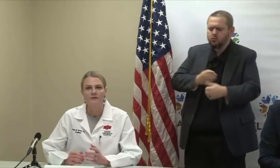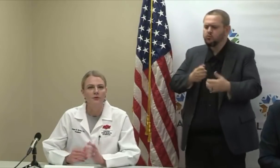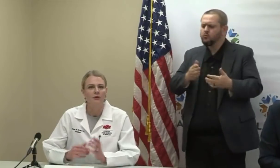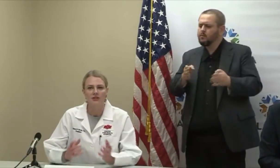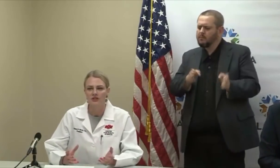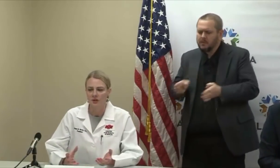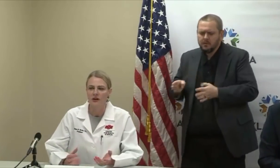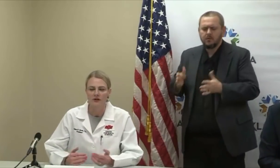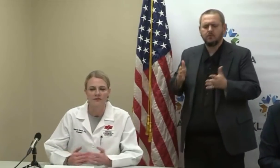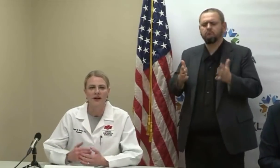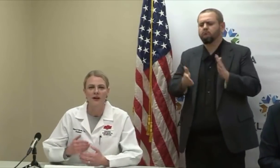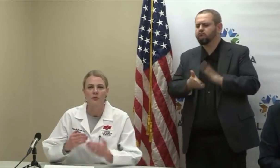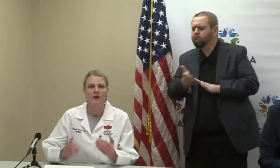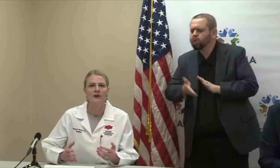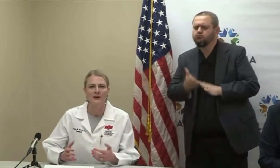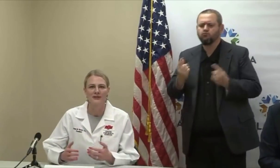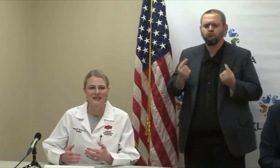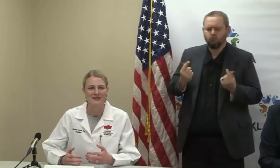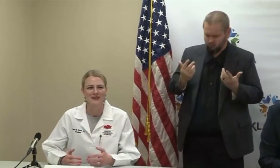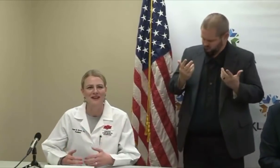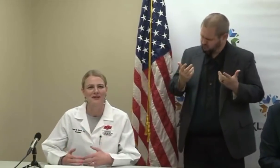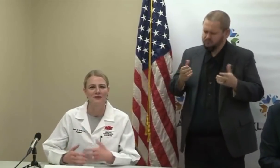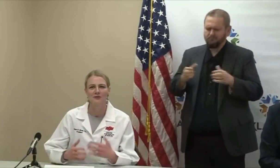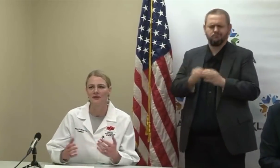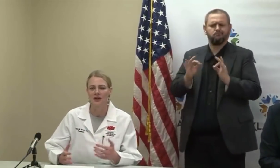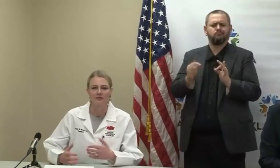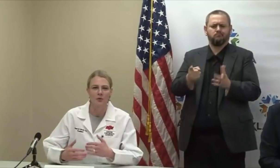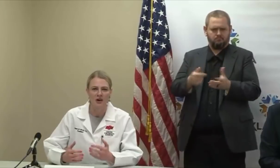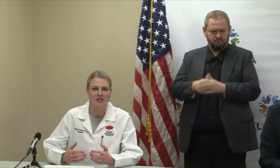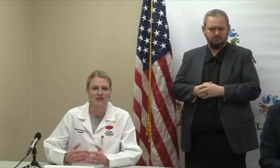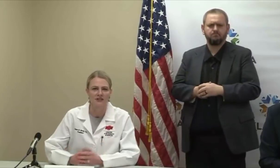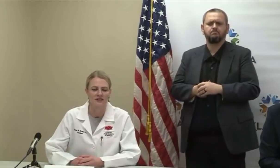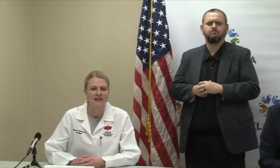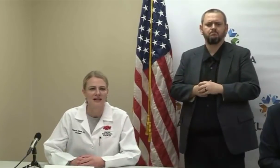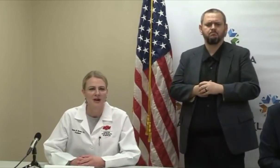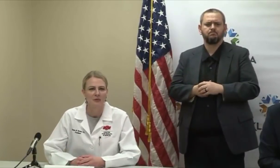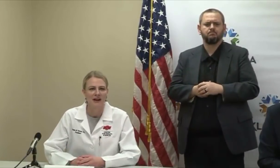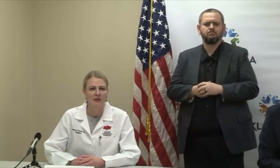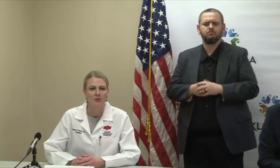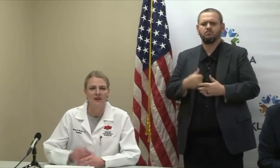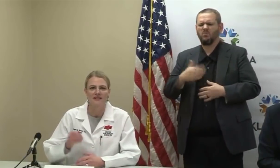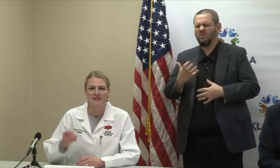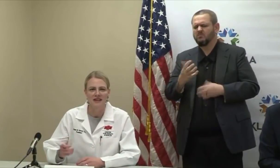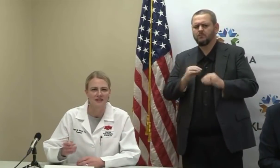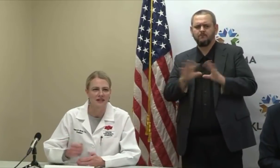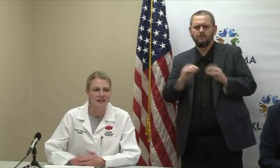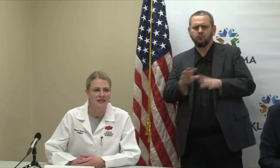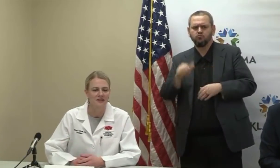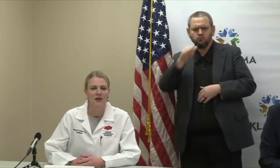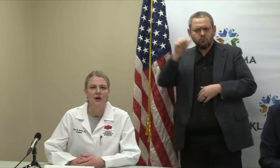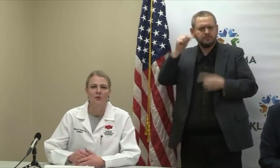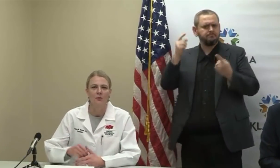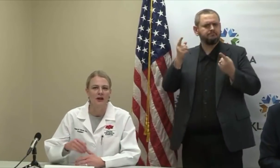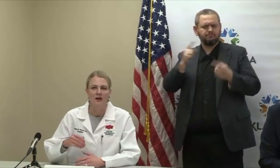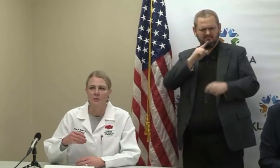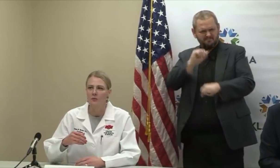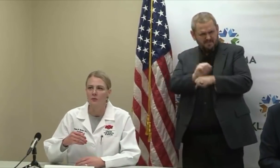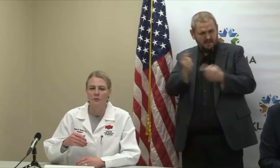part of really just clarifying what occurred yesterday, I know there's been a lot of questions around what is a test kit,